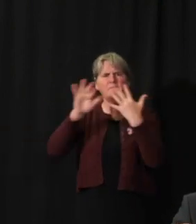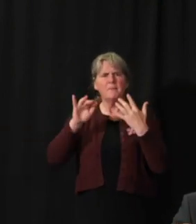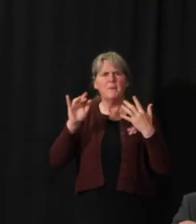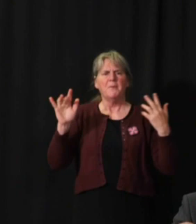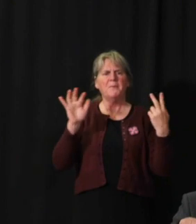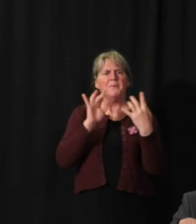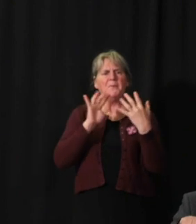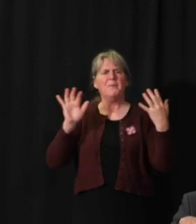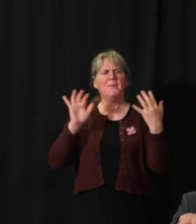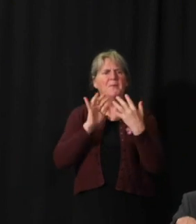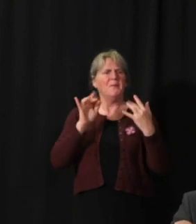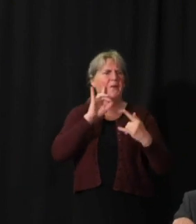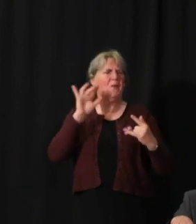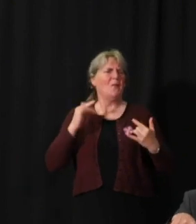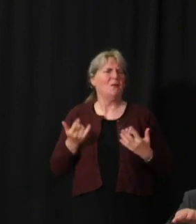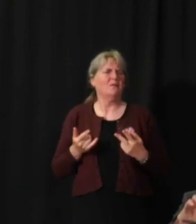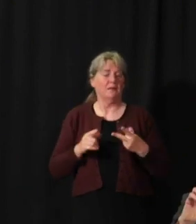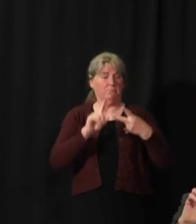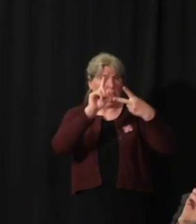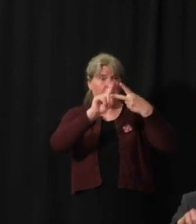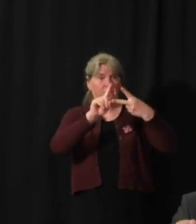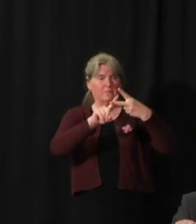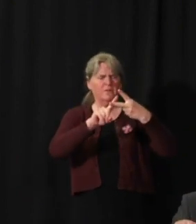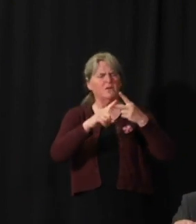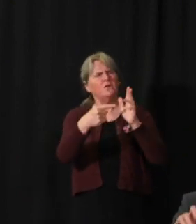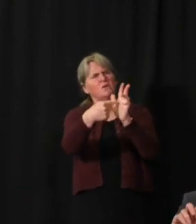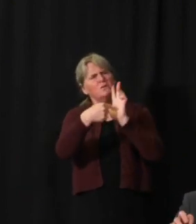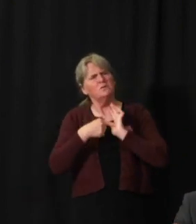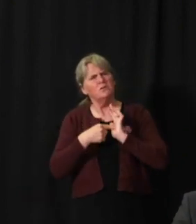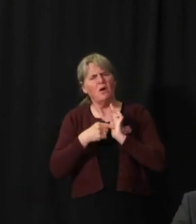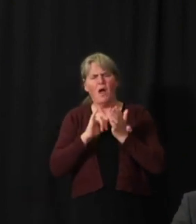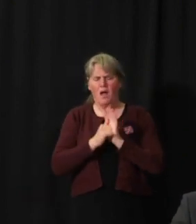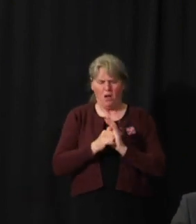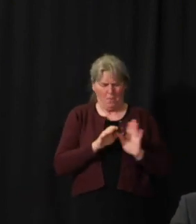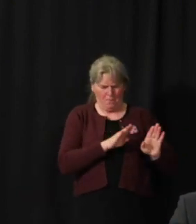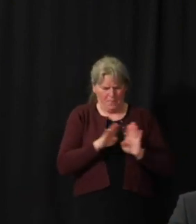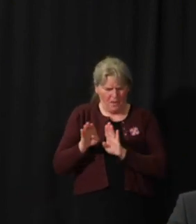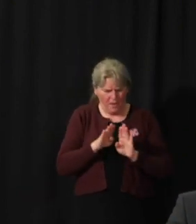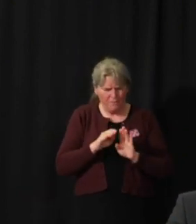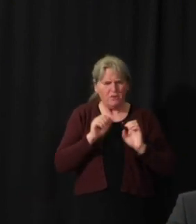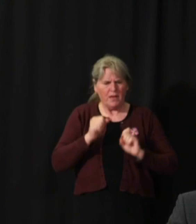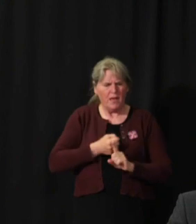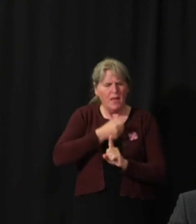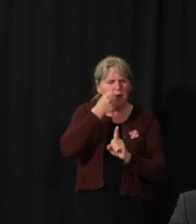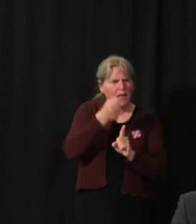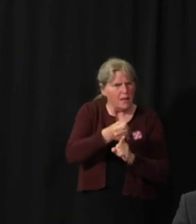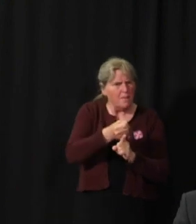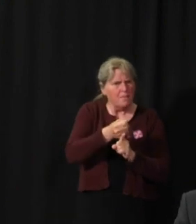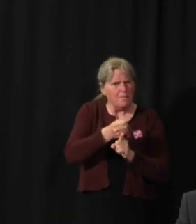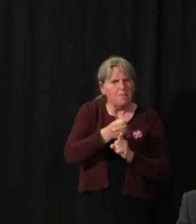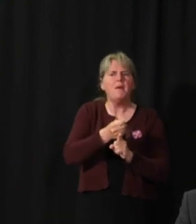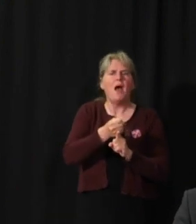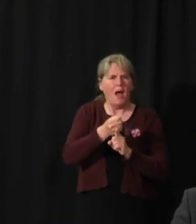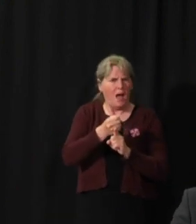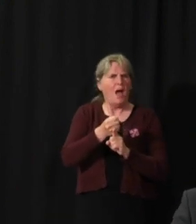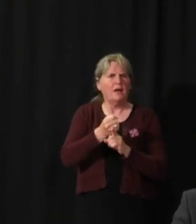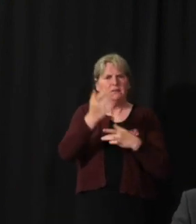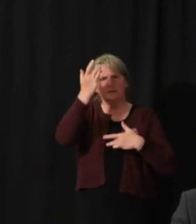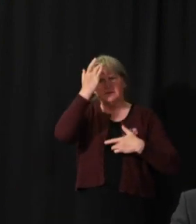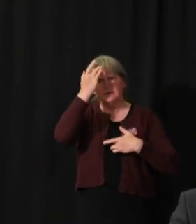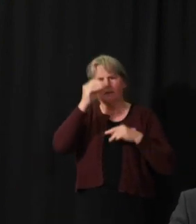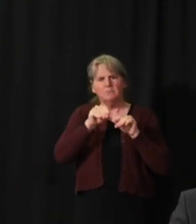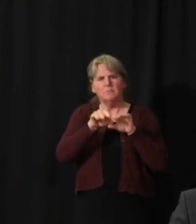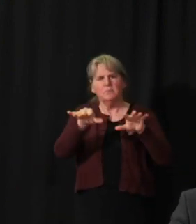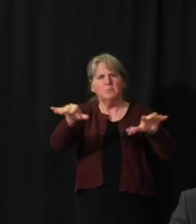really what we try to get at in that model is how small changes in behavior and interactions may influence disease